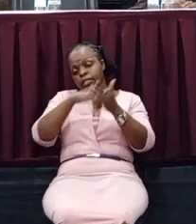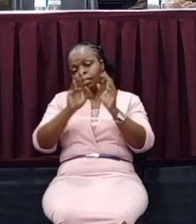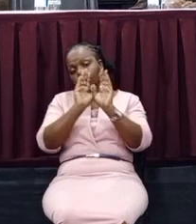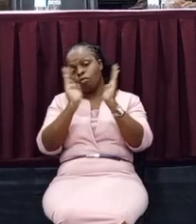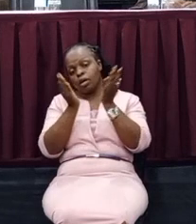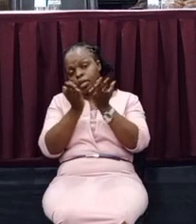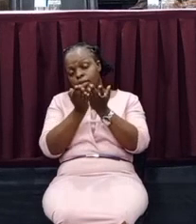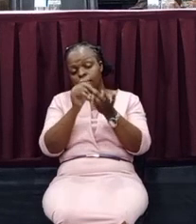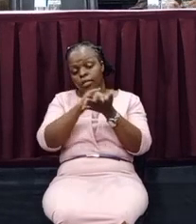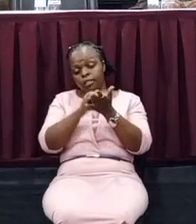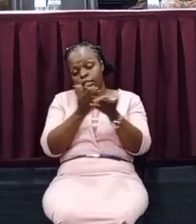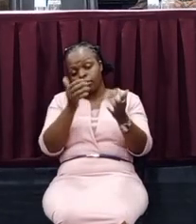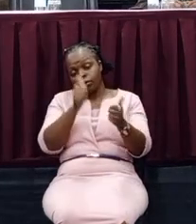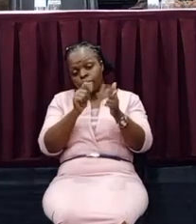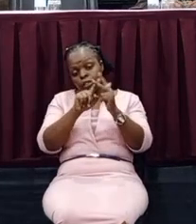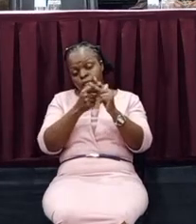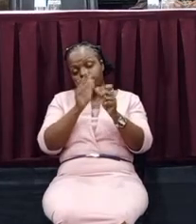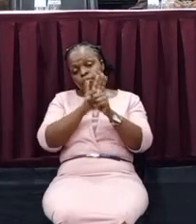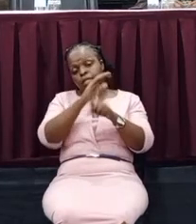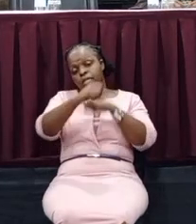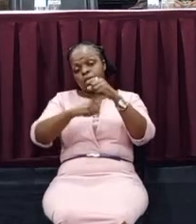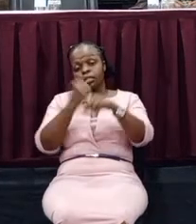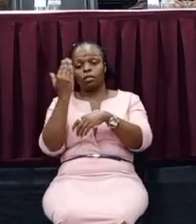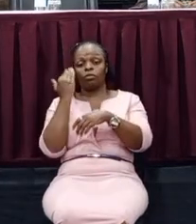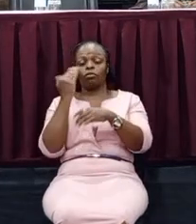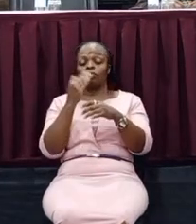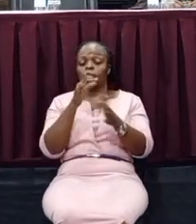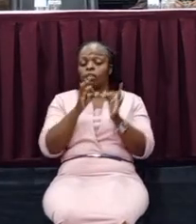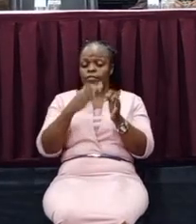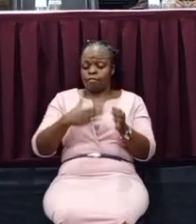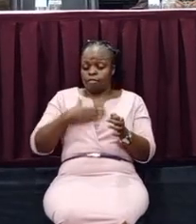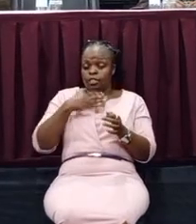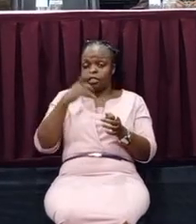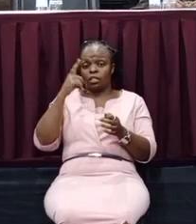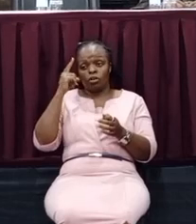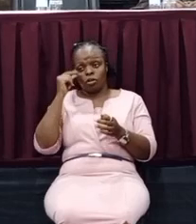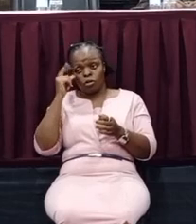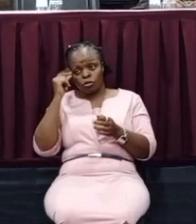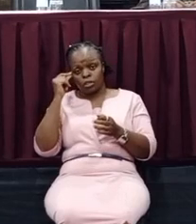something which started many, many years ago. Those of you have visited the coast. I used to become the commissioner in Mombasa